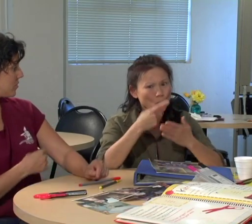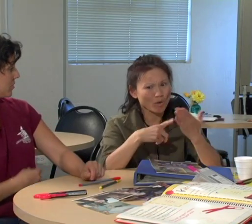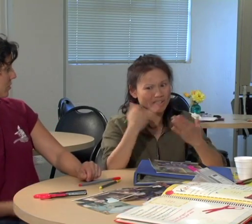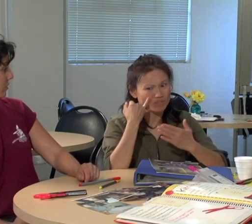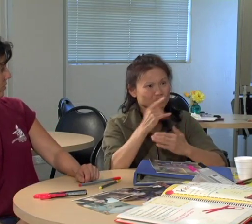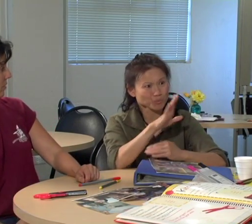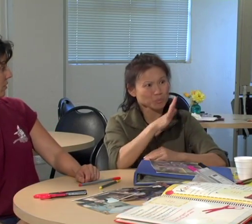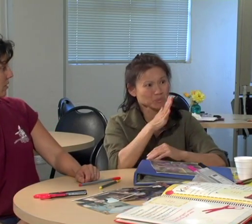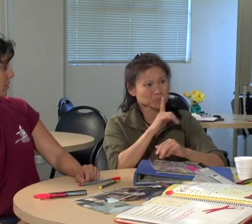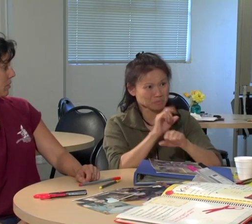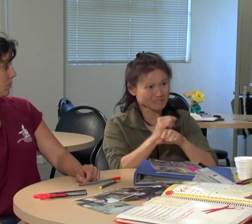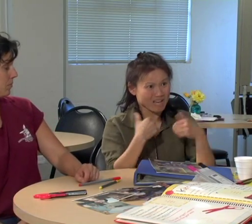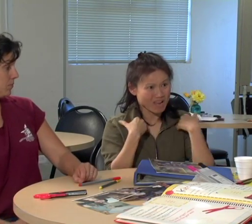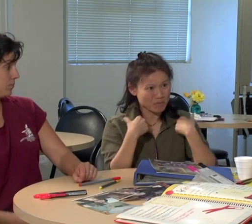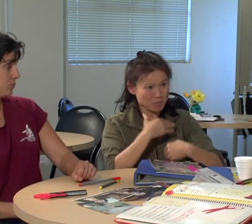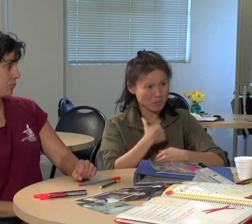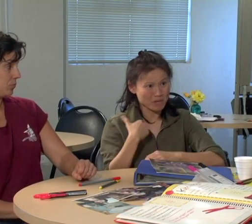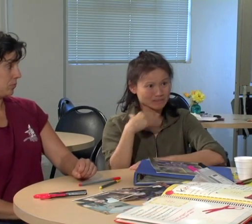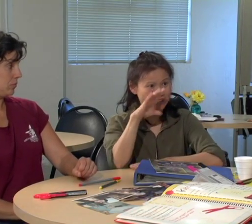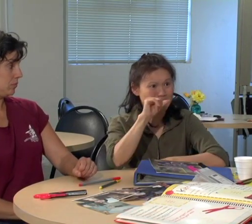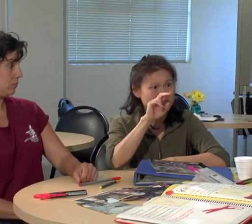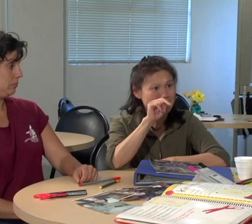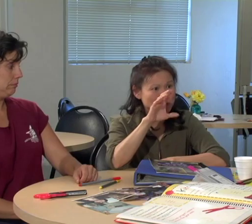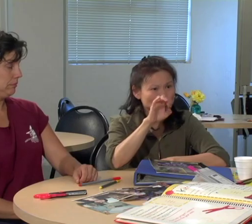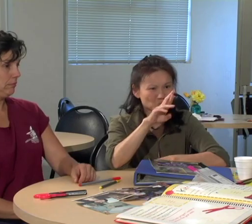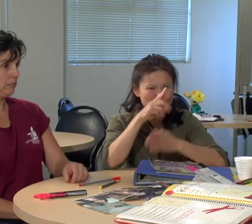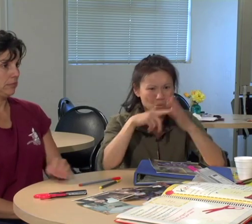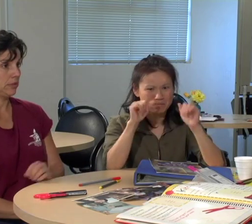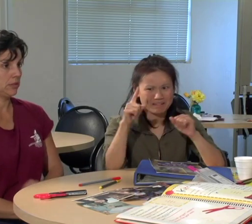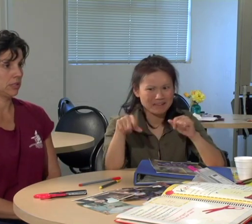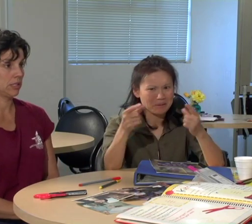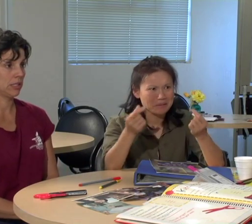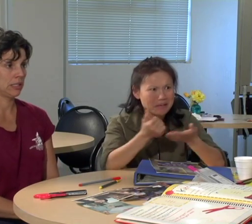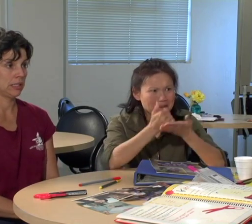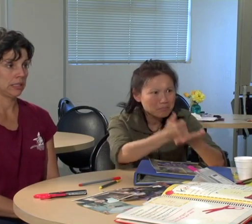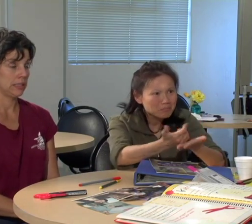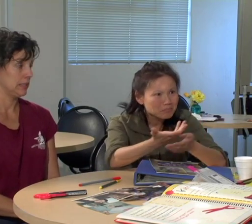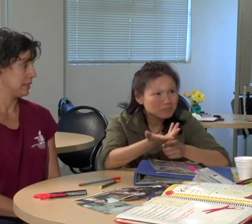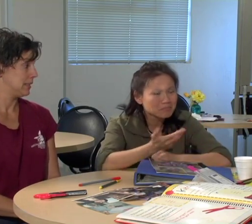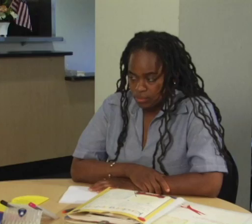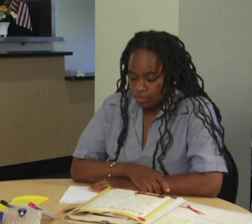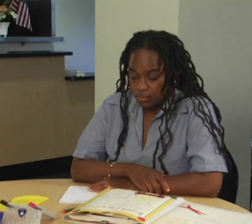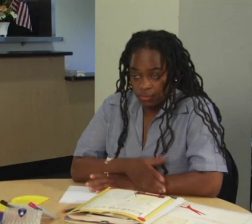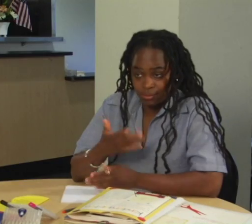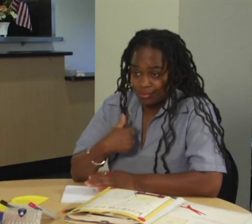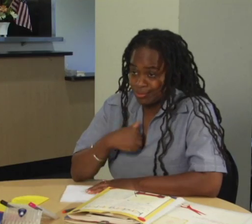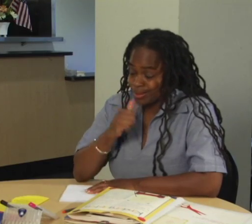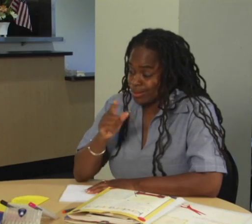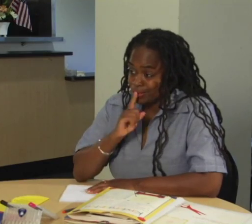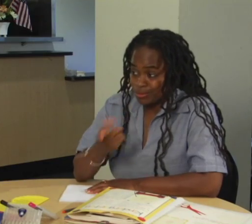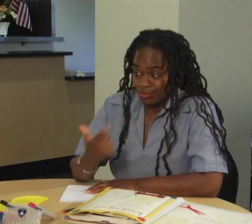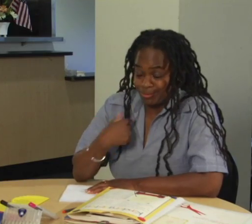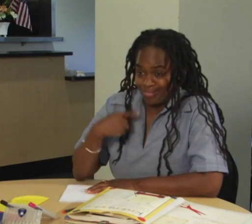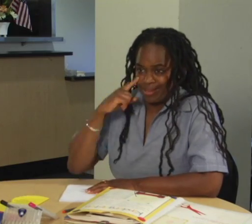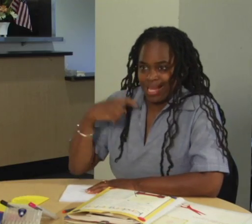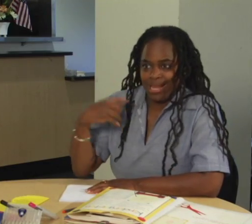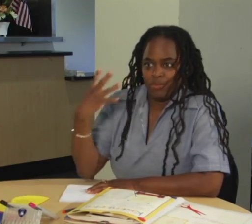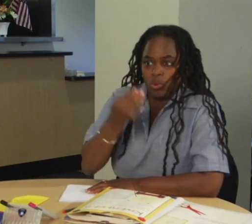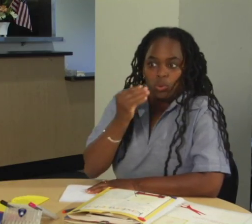What if your mom does have breast cancer? What can they really do to help her? I'm not exactly sure yet. I think I'll have to go